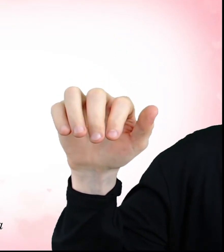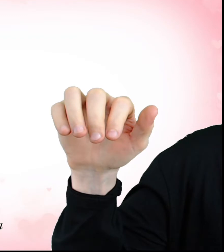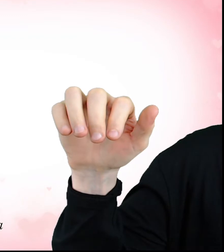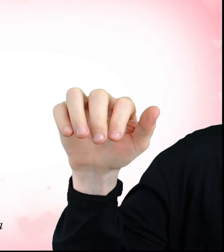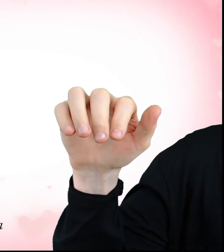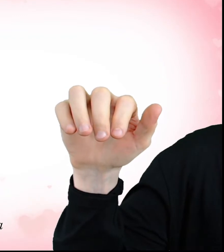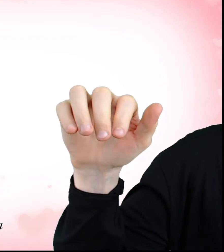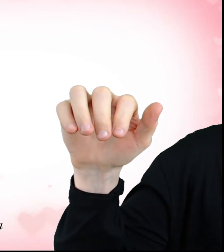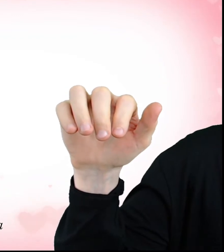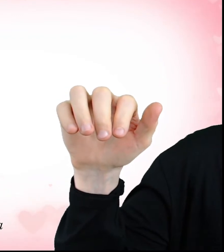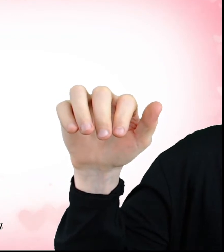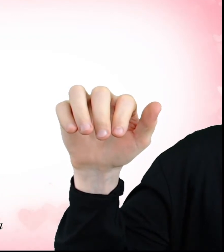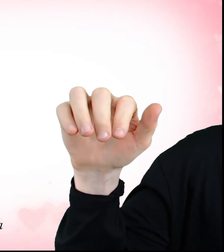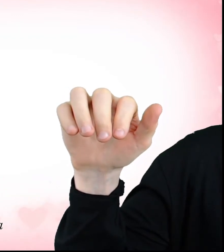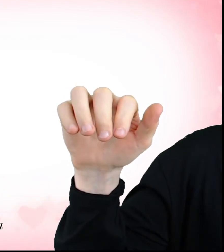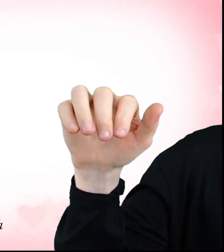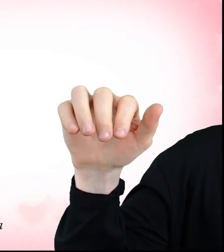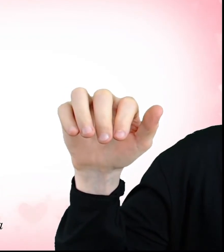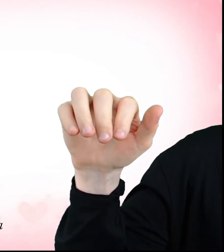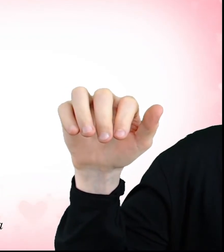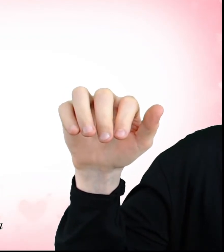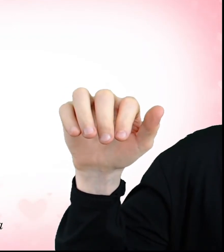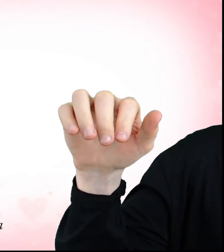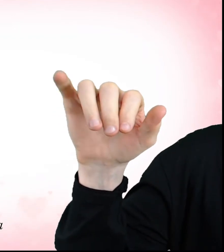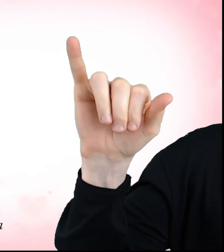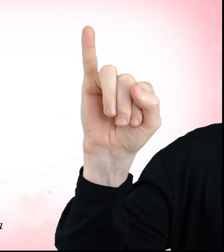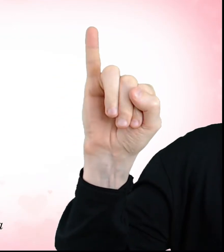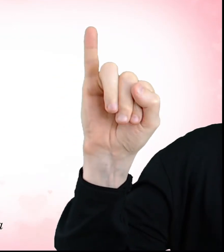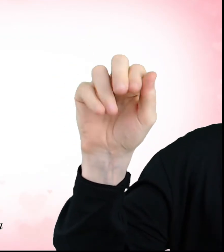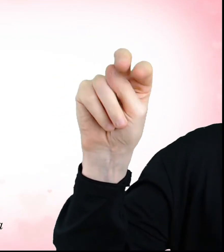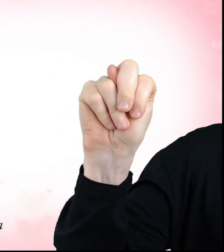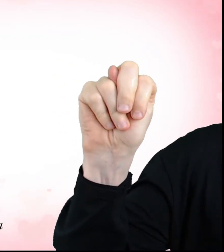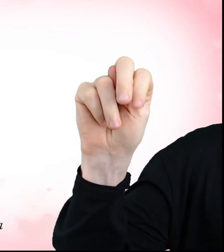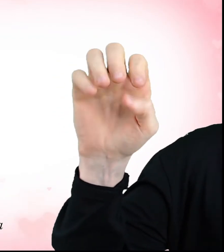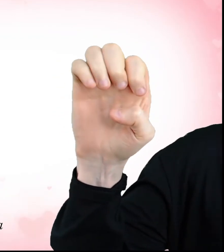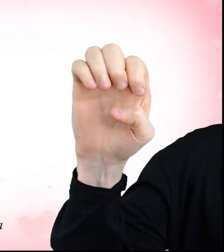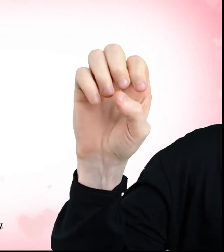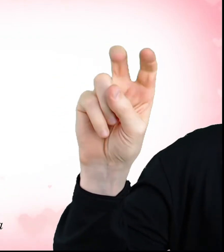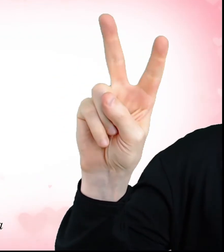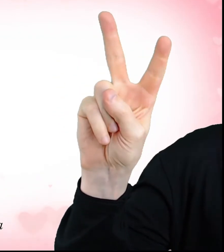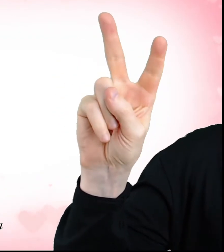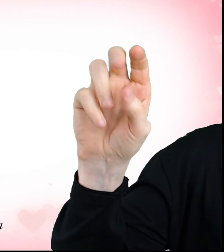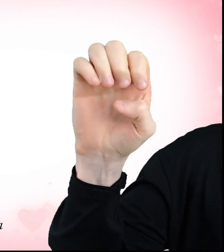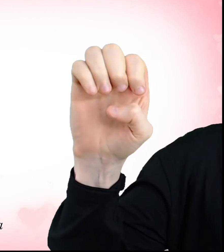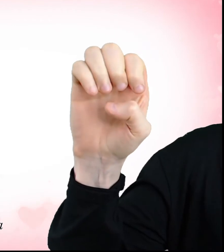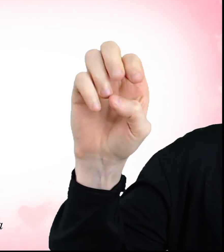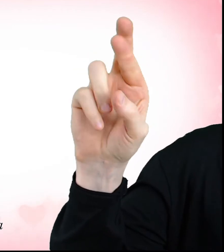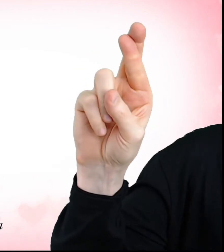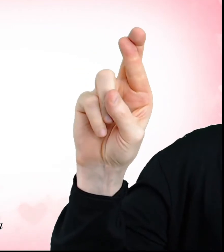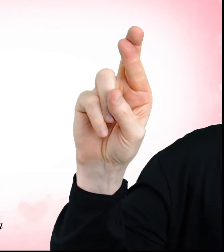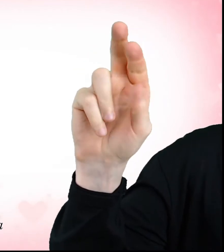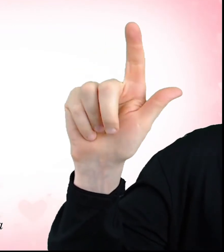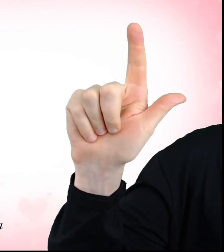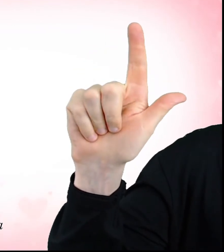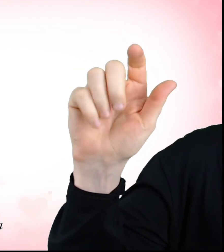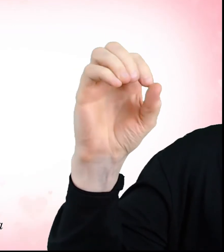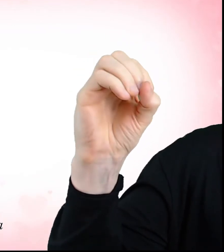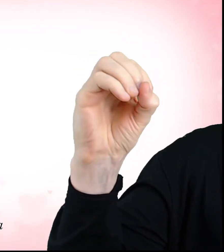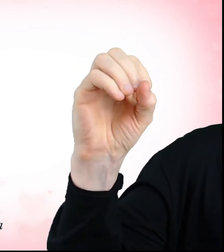I'm levitating You can fly away with me tonight, you can fly away with me tonight Baby, let me take you home, all